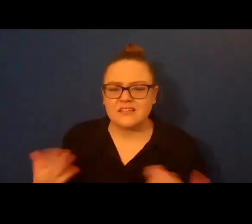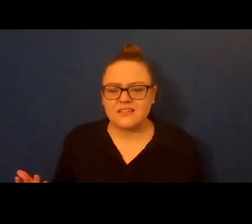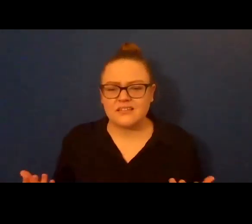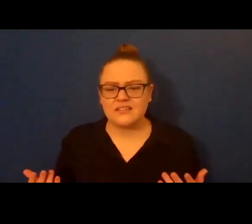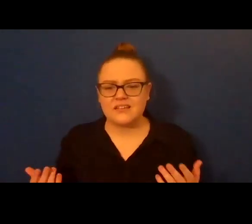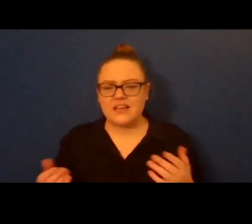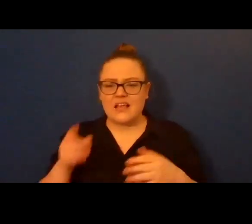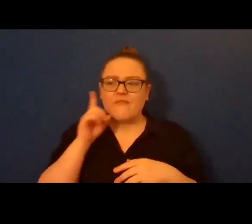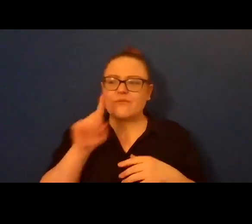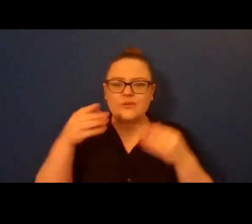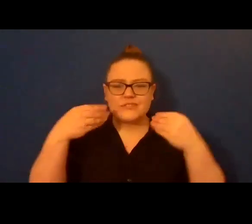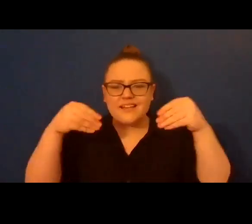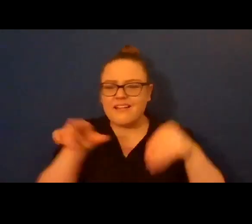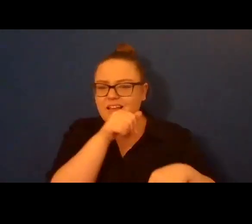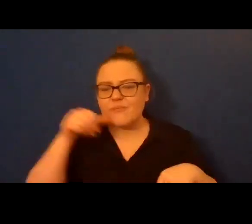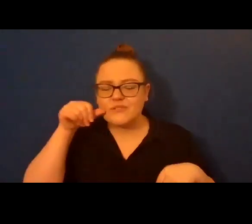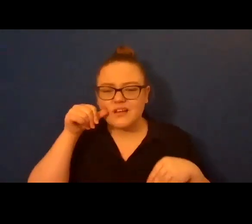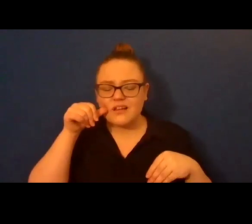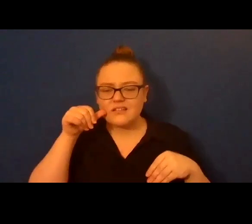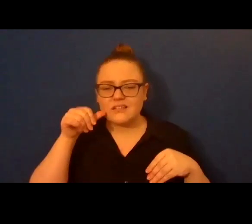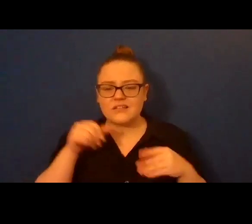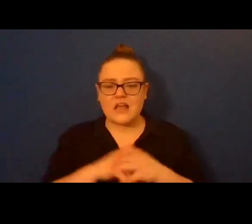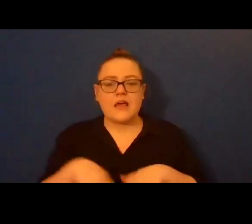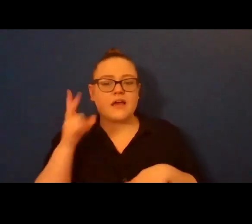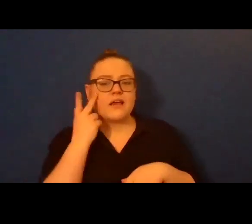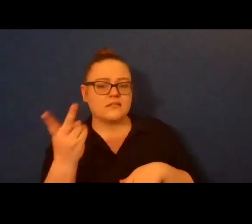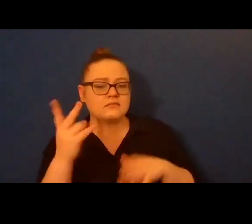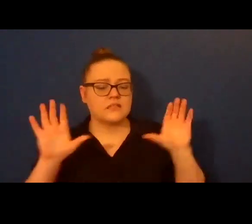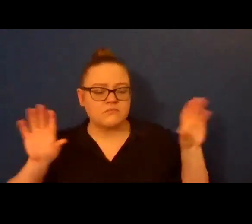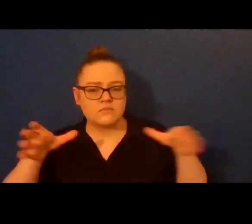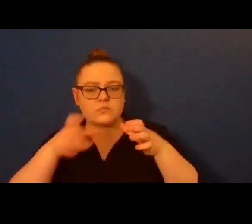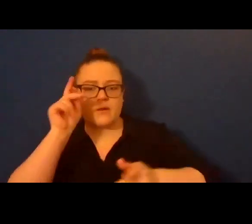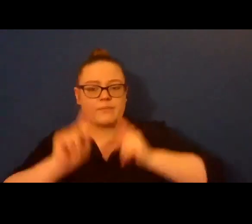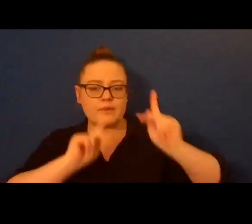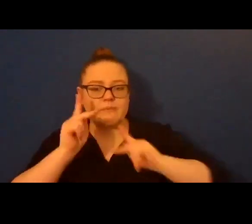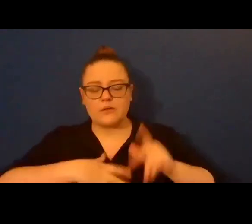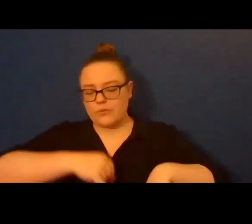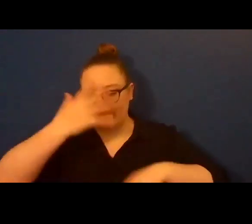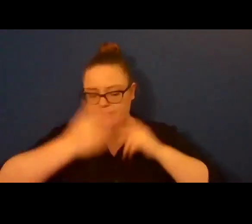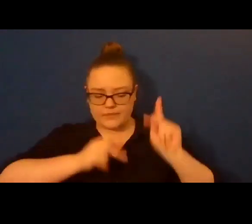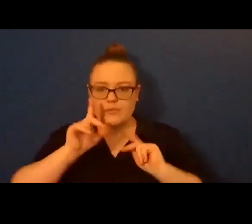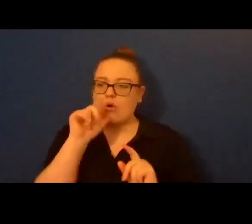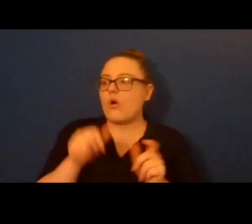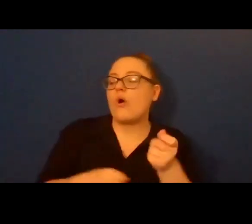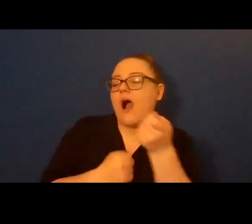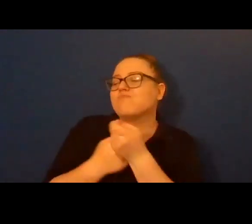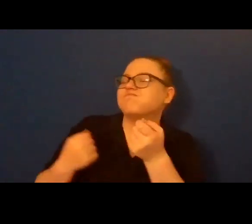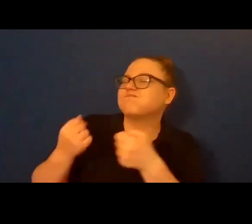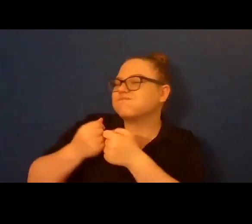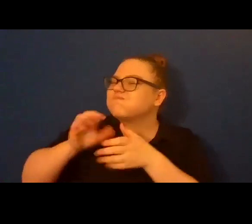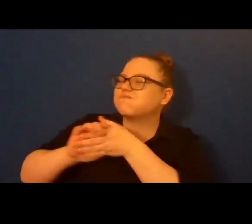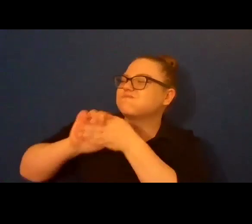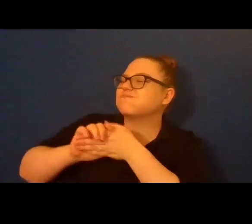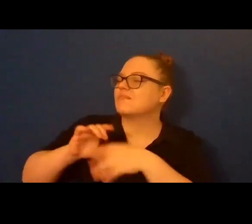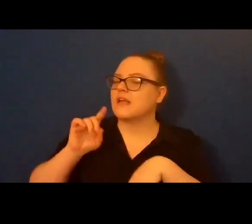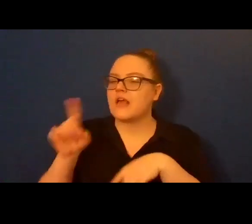as they legislate our bodies. A photo of Merrick Garland. A photo of Sandra Bland indelible in